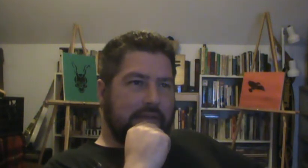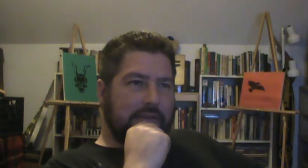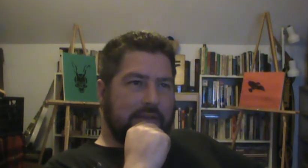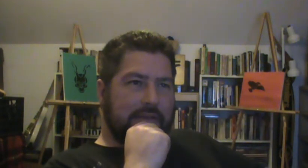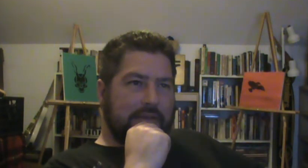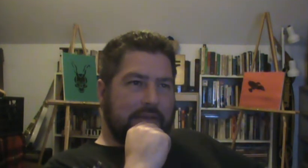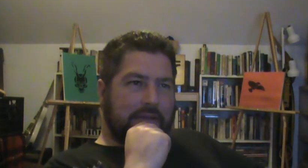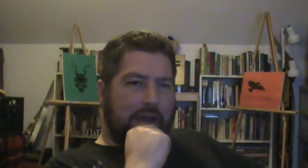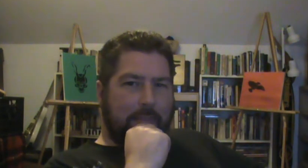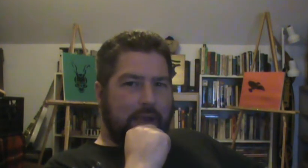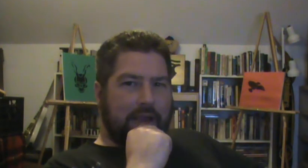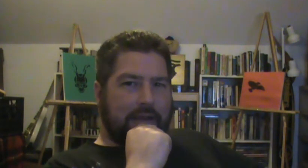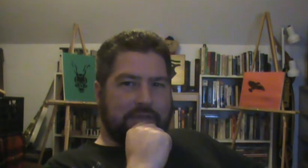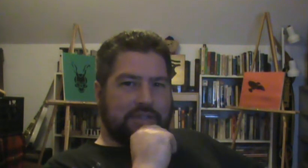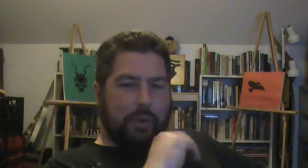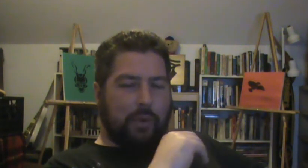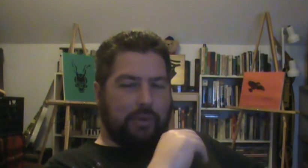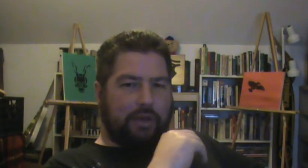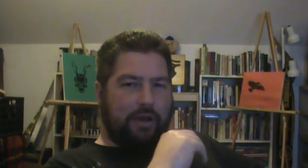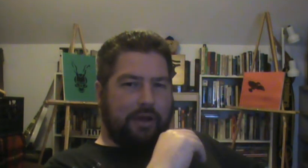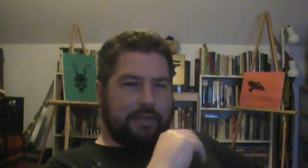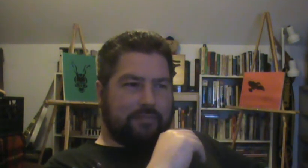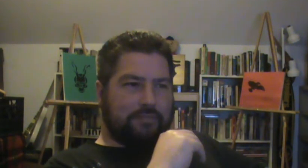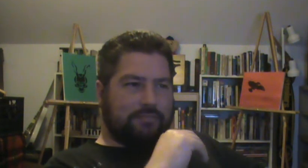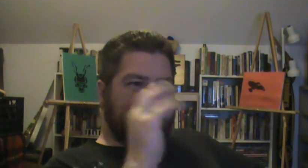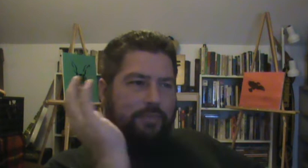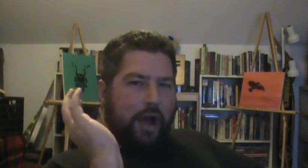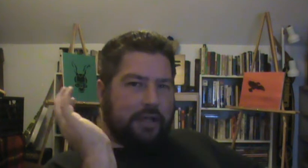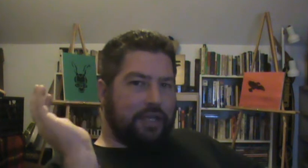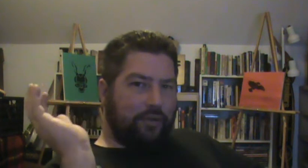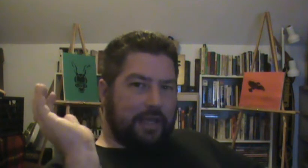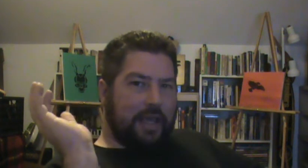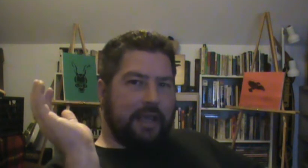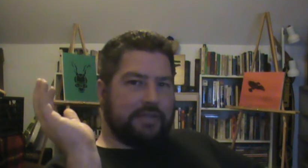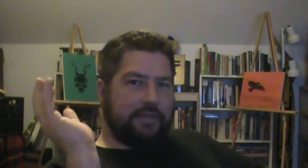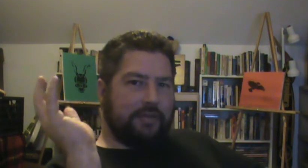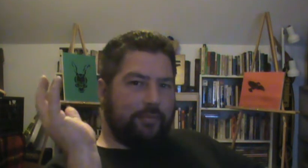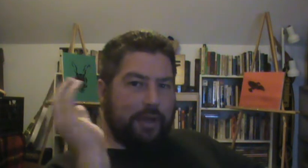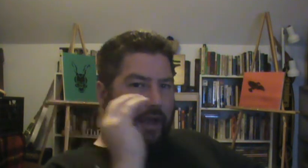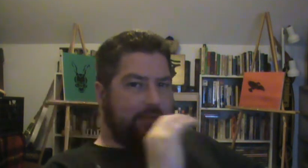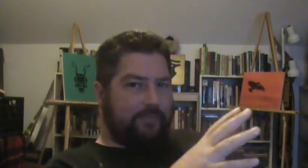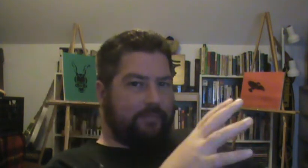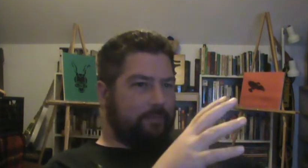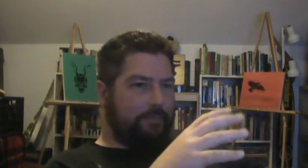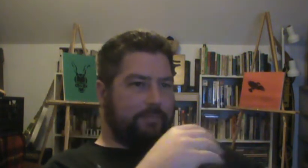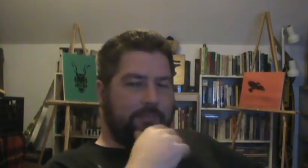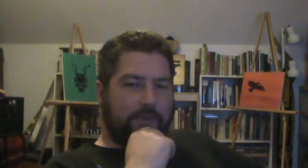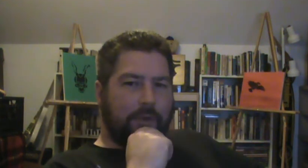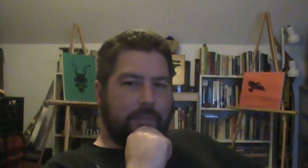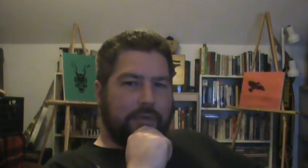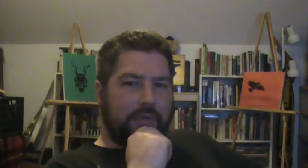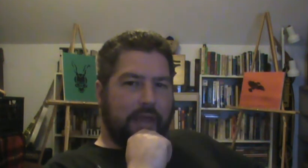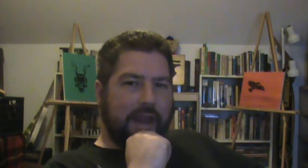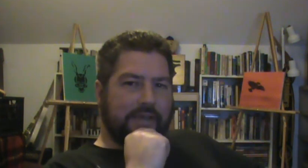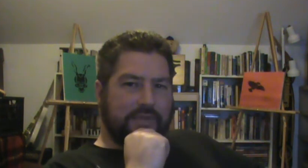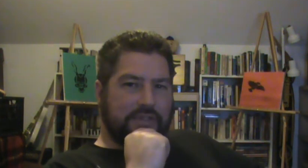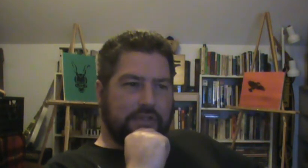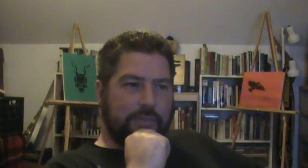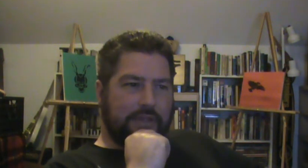And I'm not sold on pot curing cancer, but I've filmed activists who believe